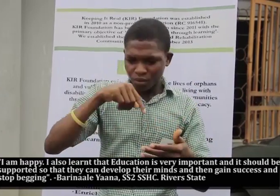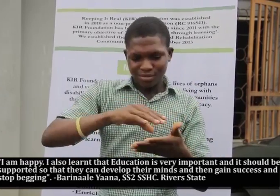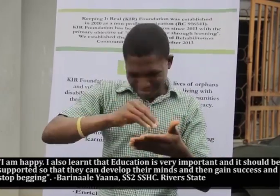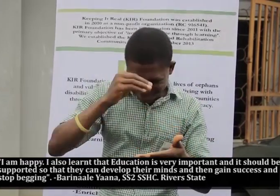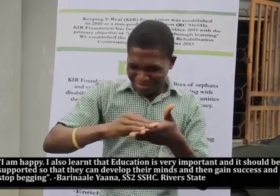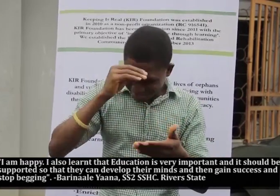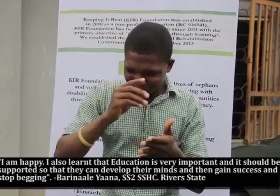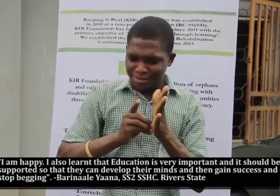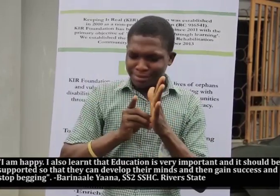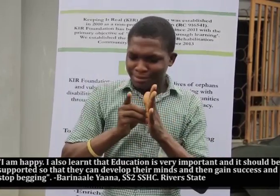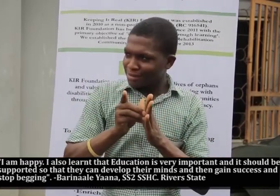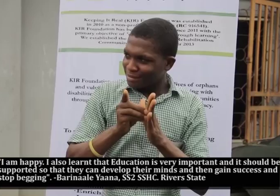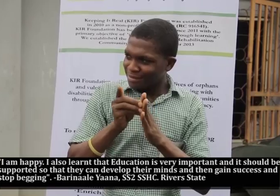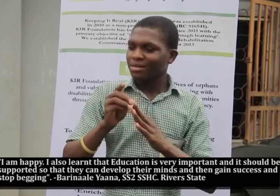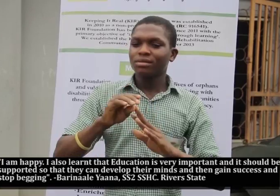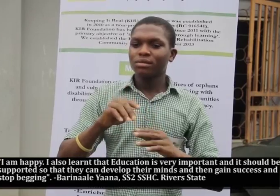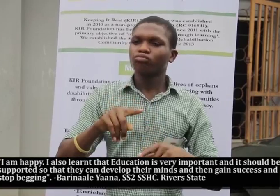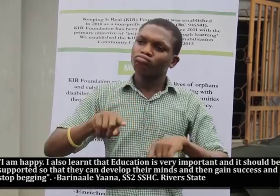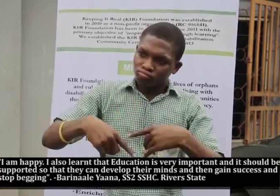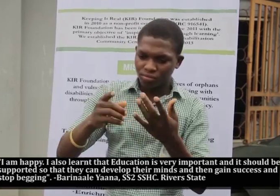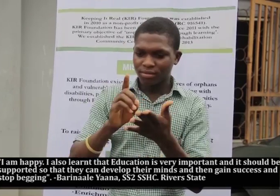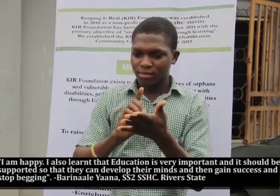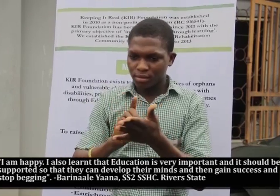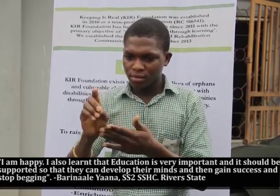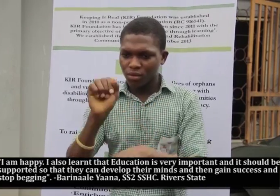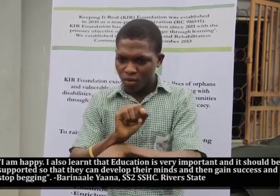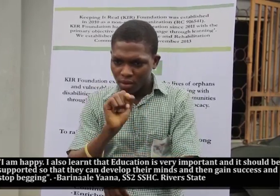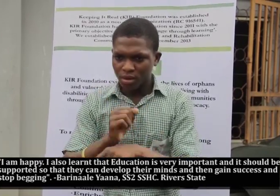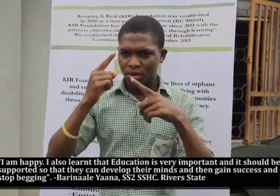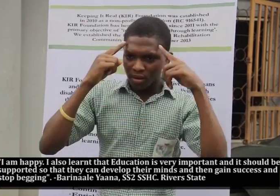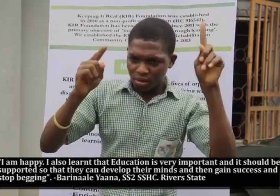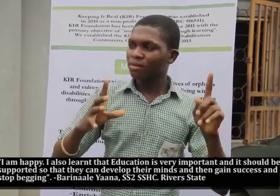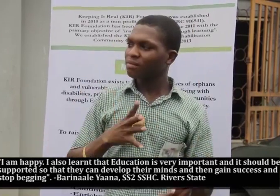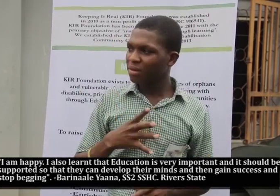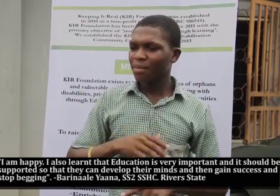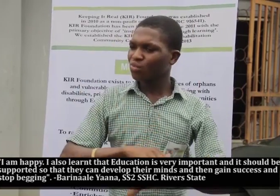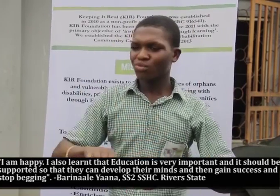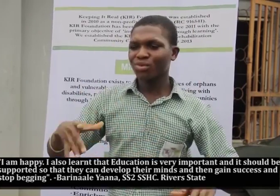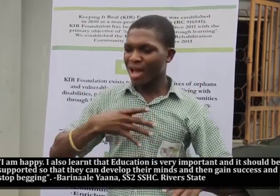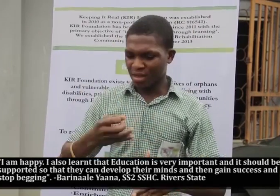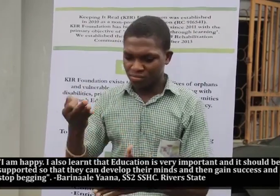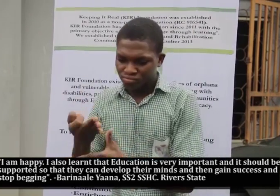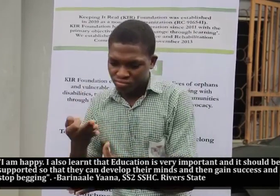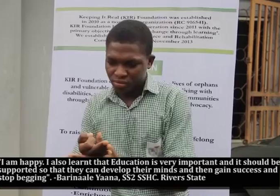it should be supported so that they can develop their minds and then gain success